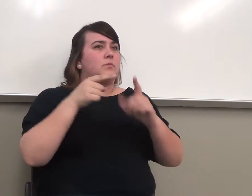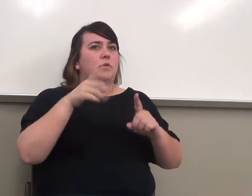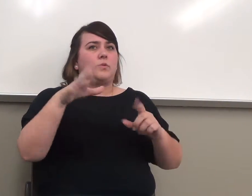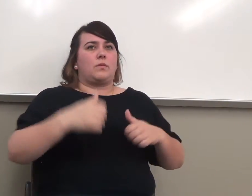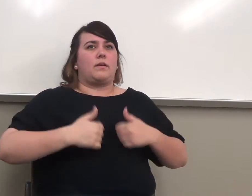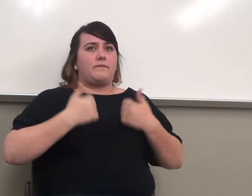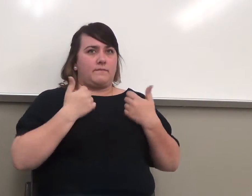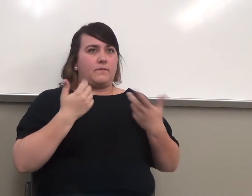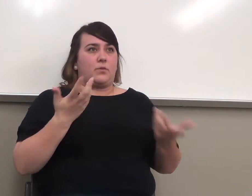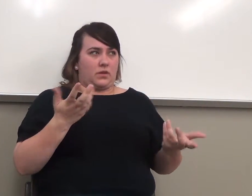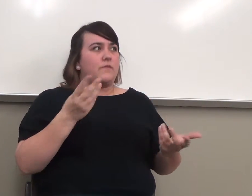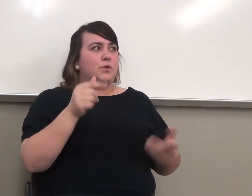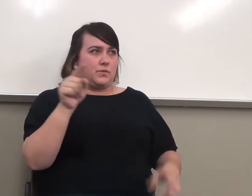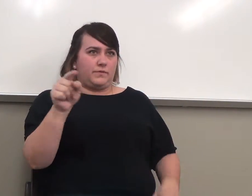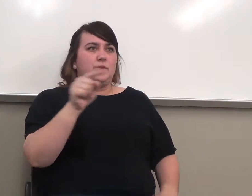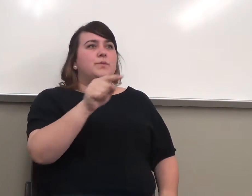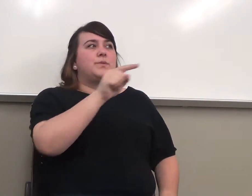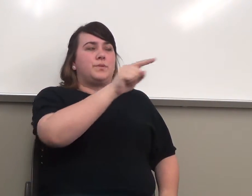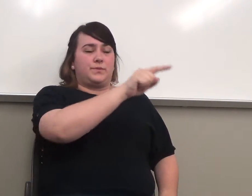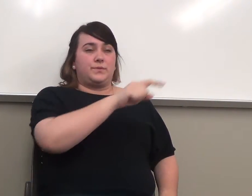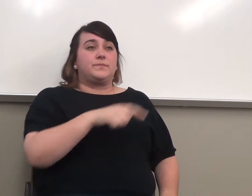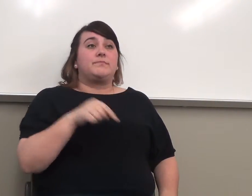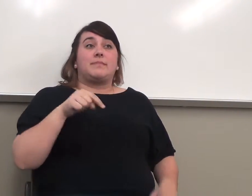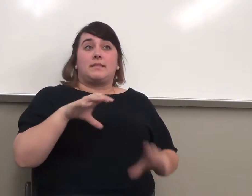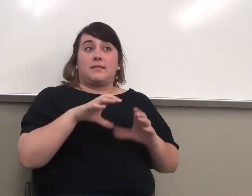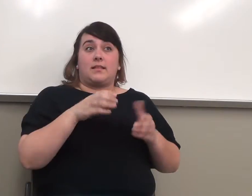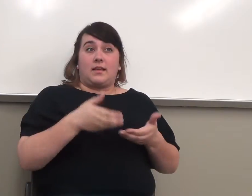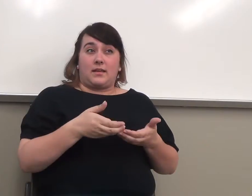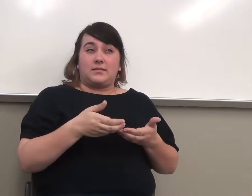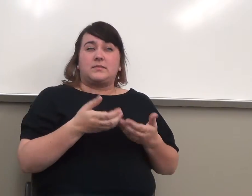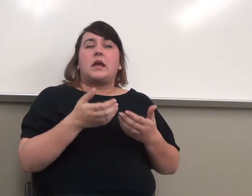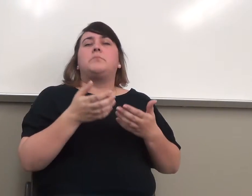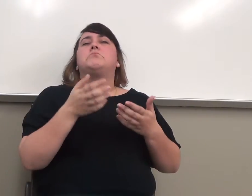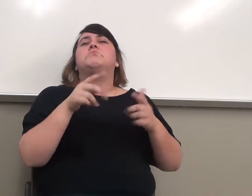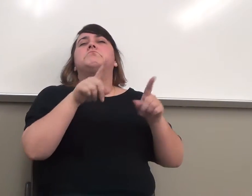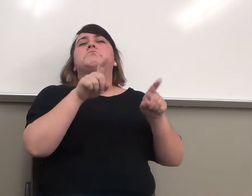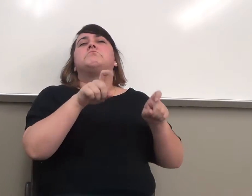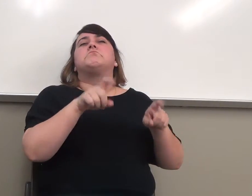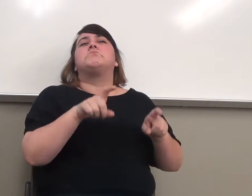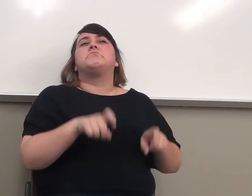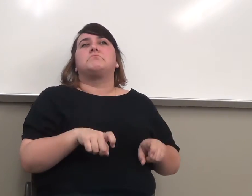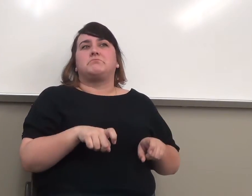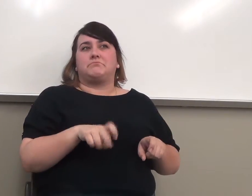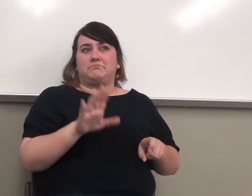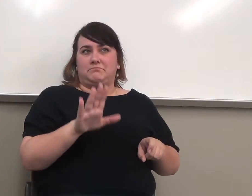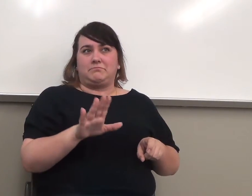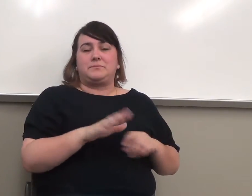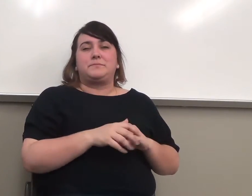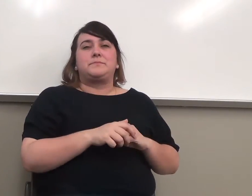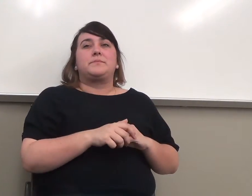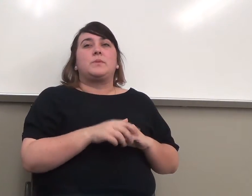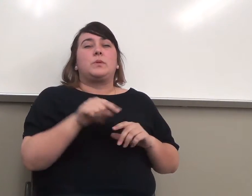Okay. In this class, I'm trying to experiment this year in 301.